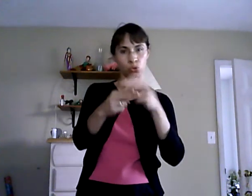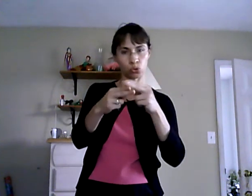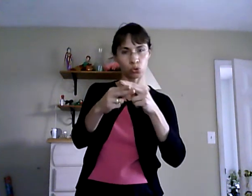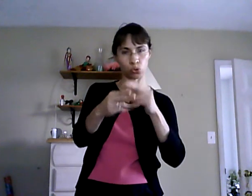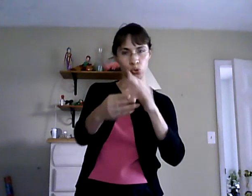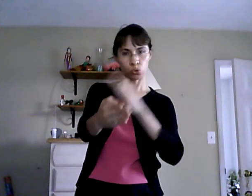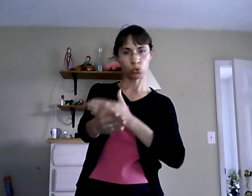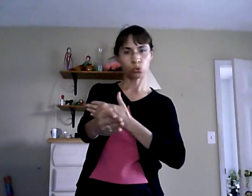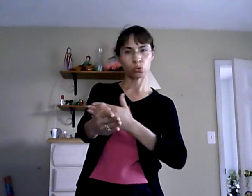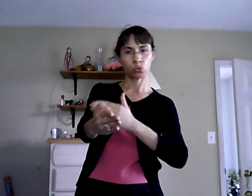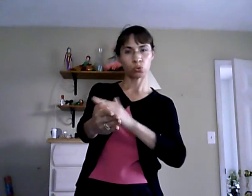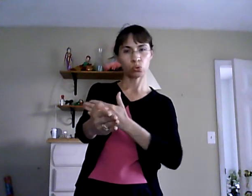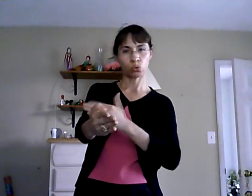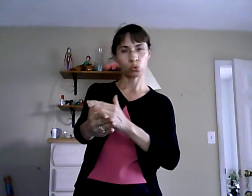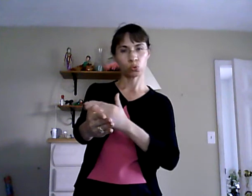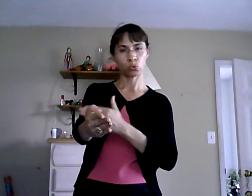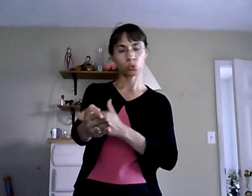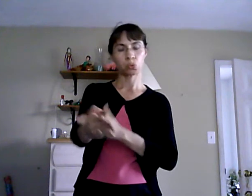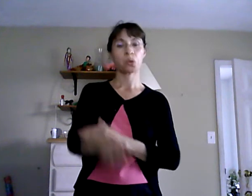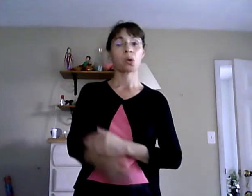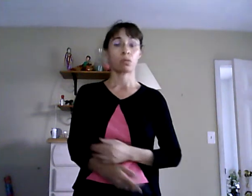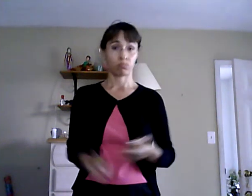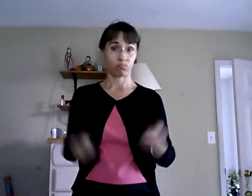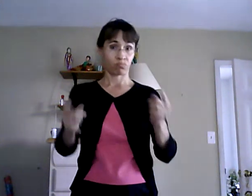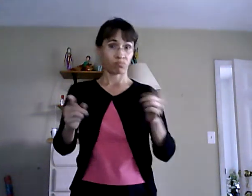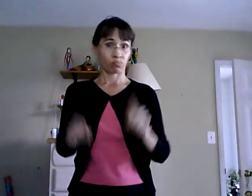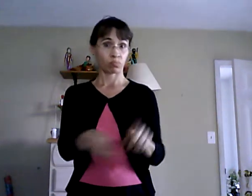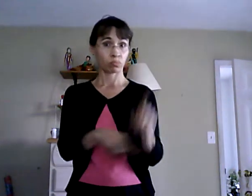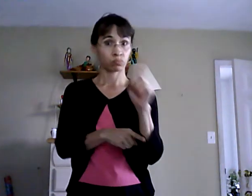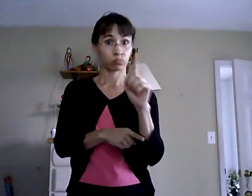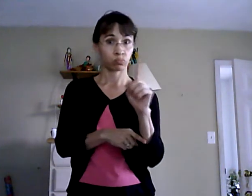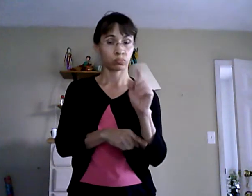chanted and usually at church during the sermon